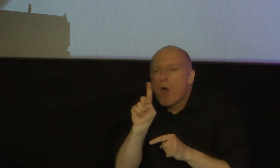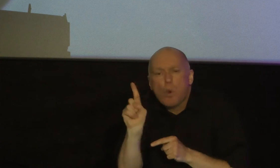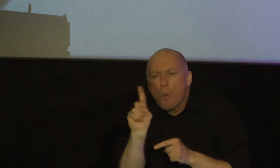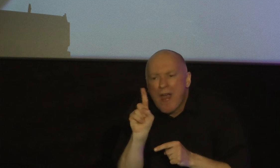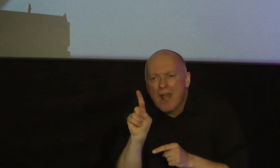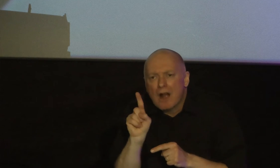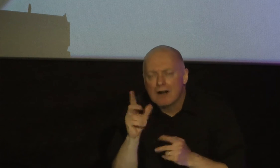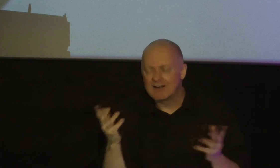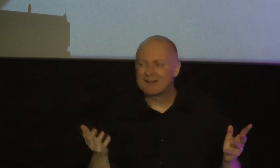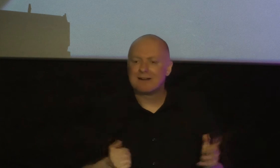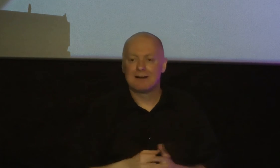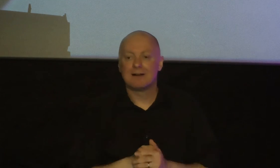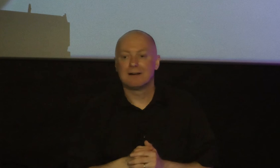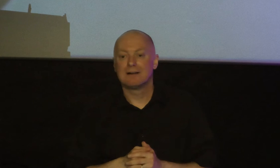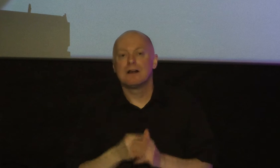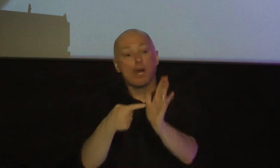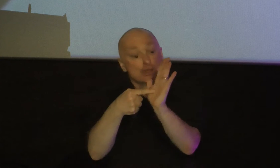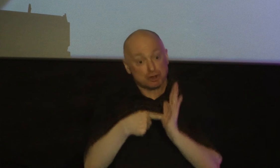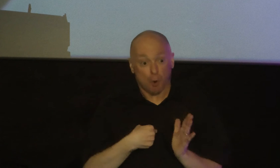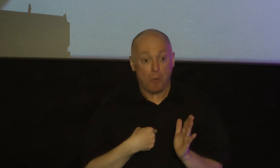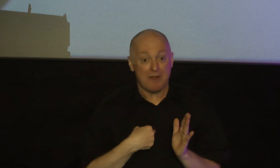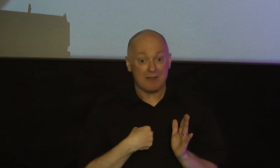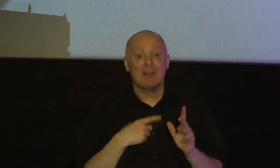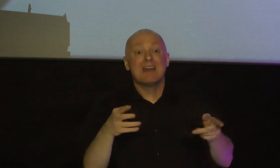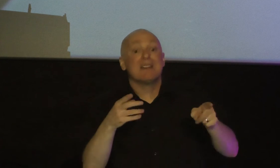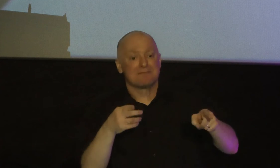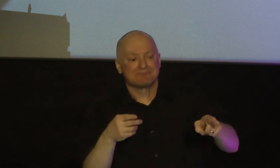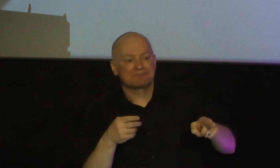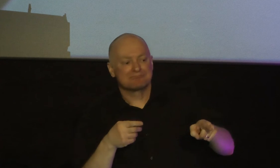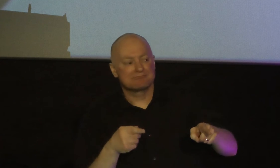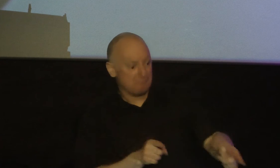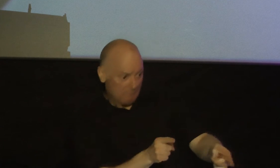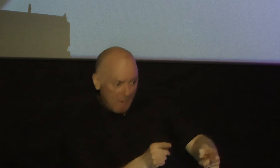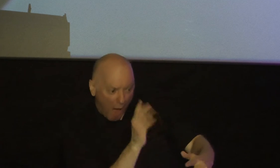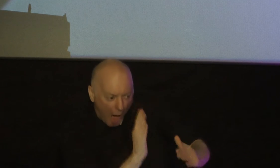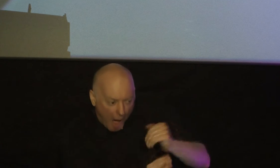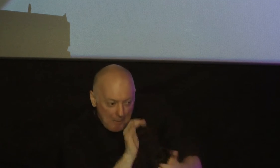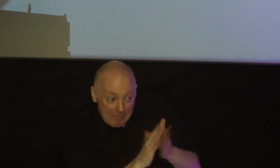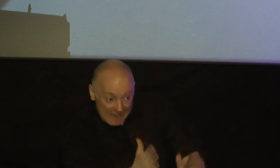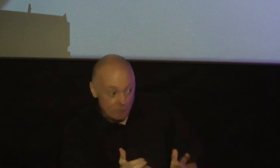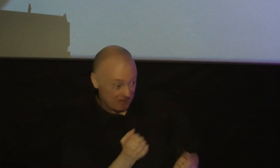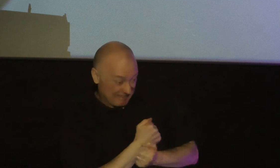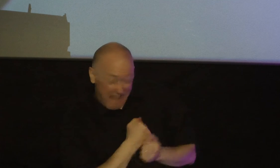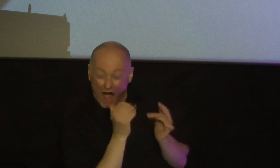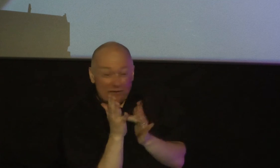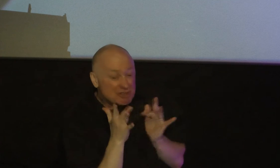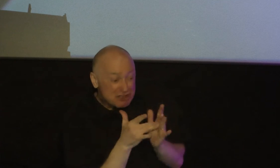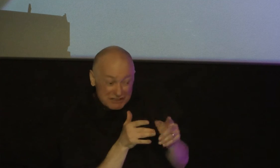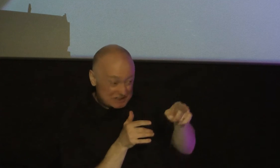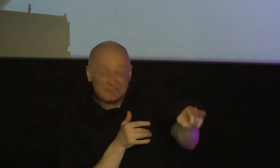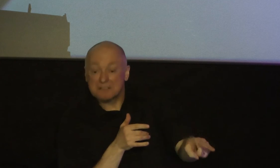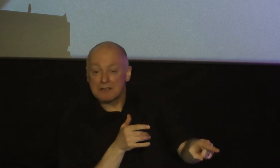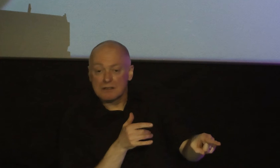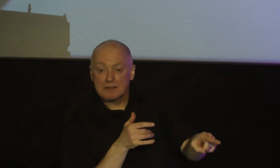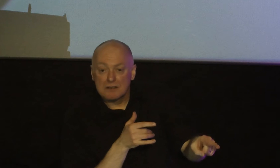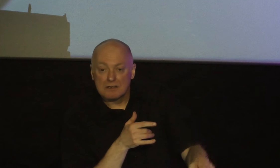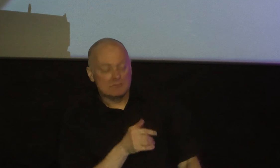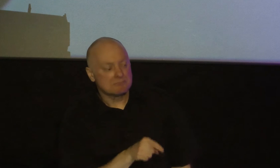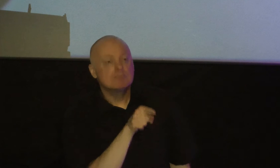in so show me a seasoned, mature, humble believer who loves Jesus with all your heart and I'll show you someone who is quick to